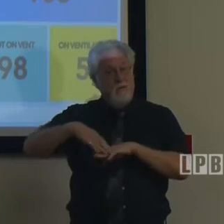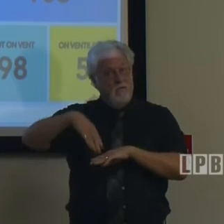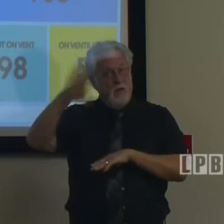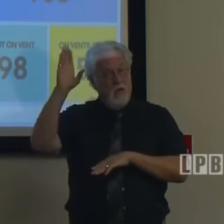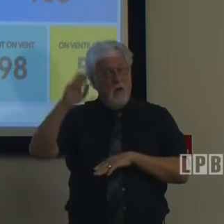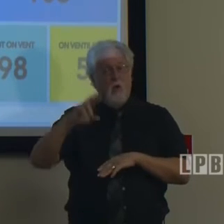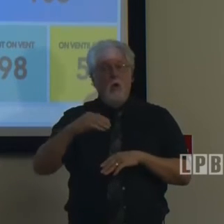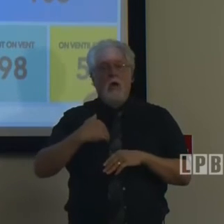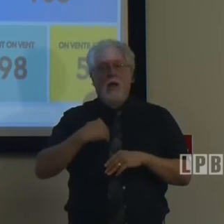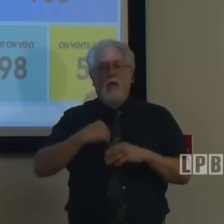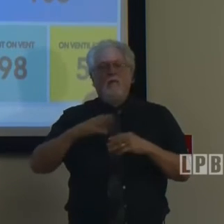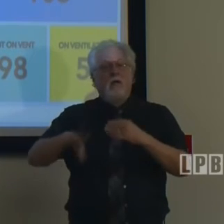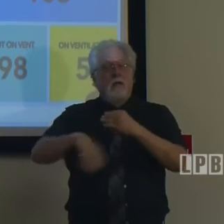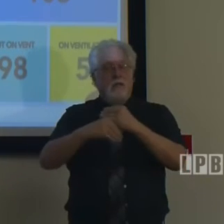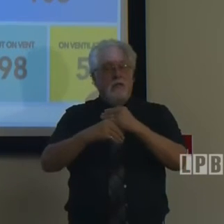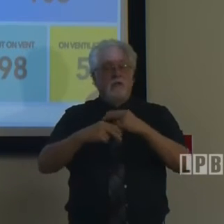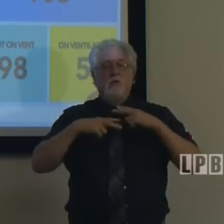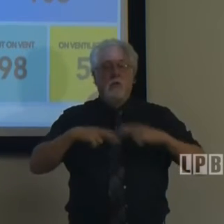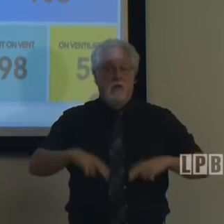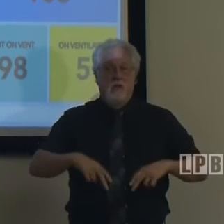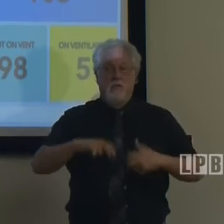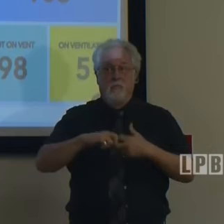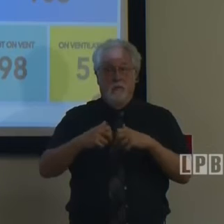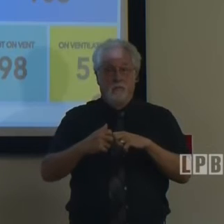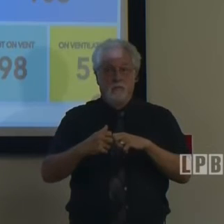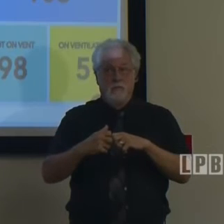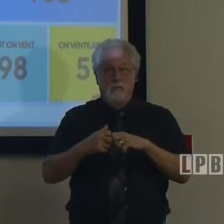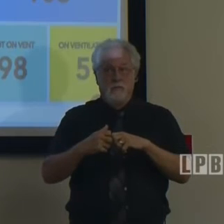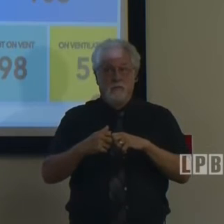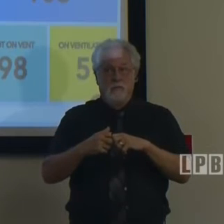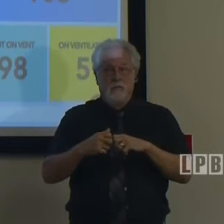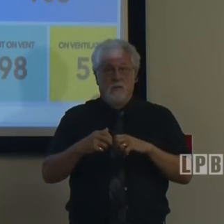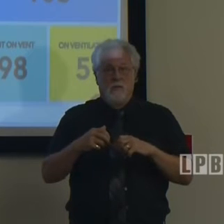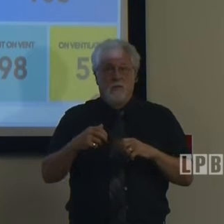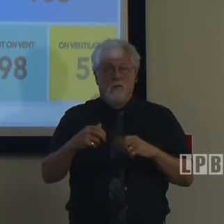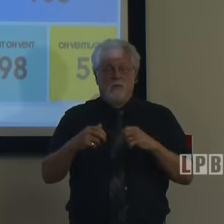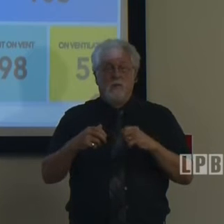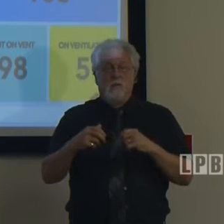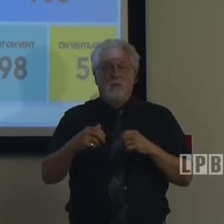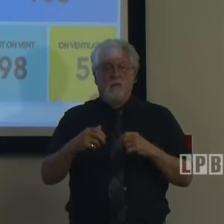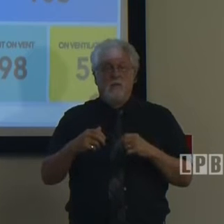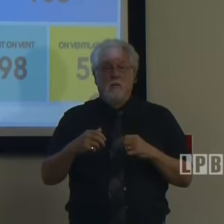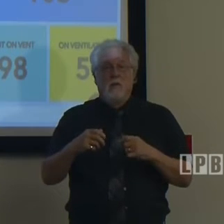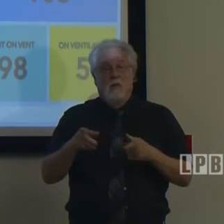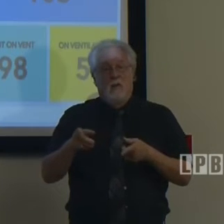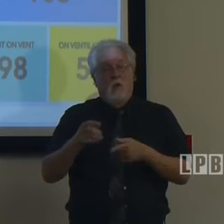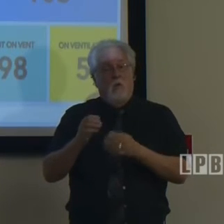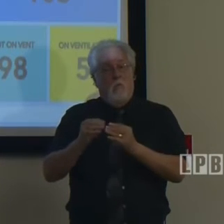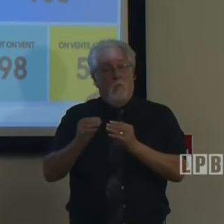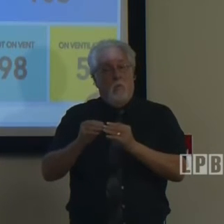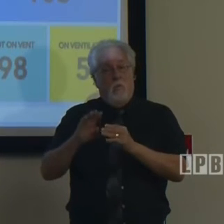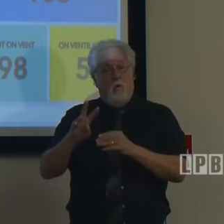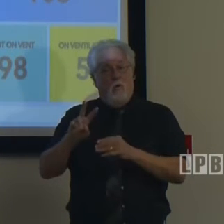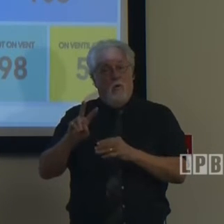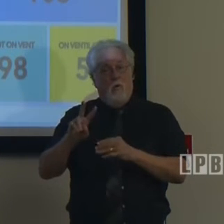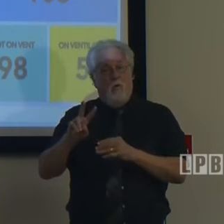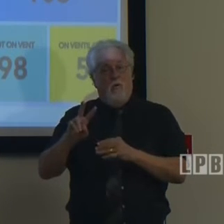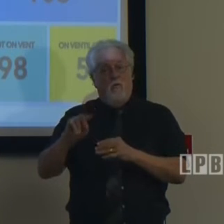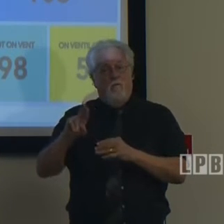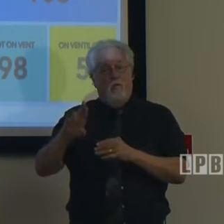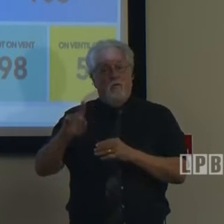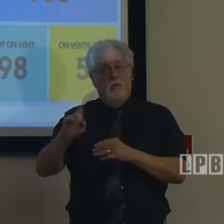or if you have those preconditions, those health preconditions that make you more vulnerable, please be mindful